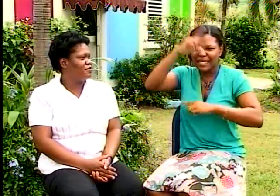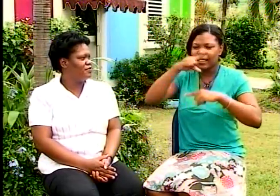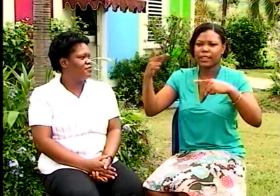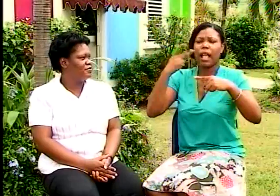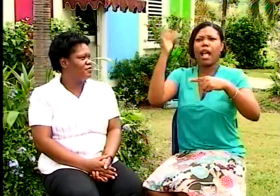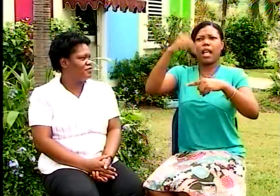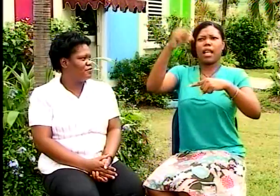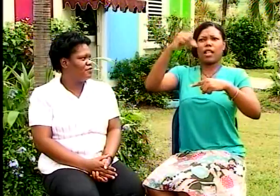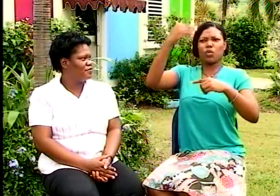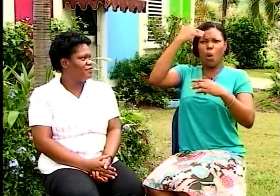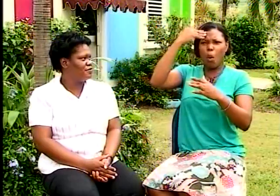infection.